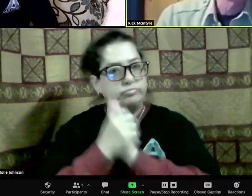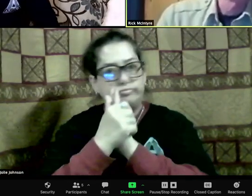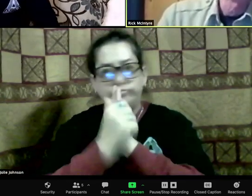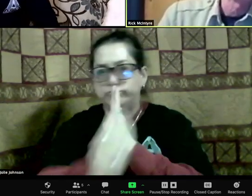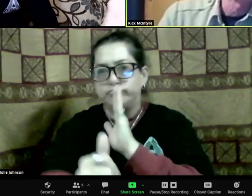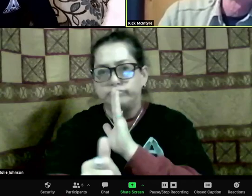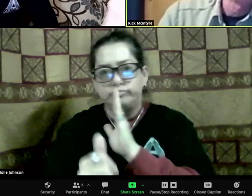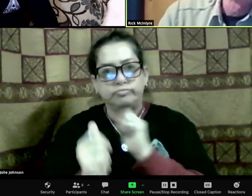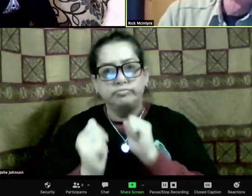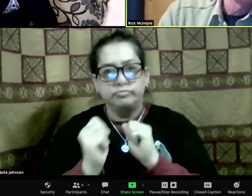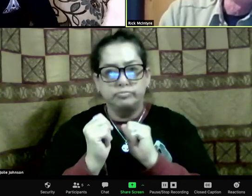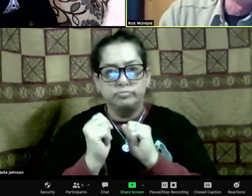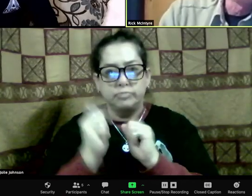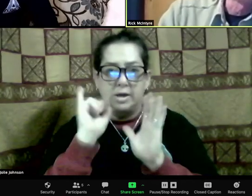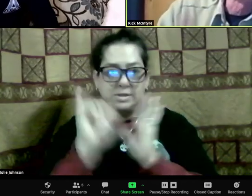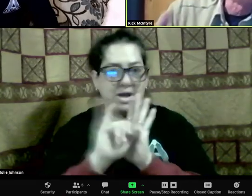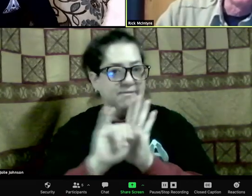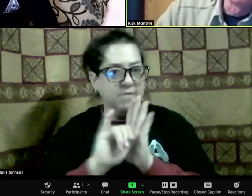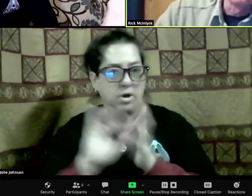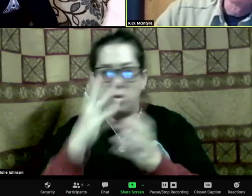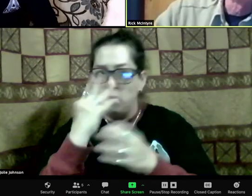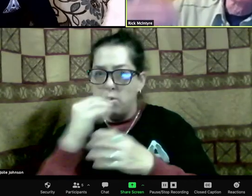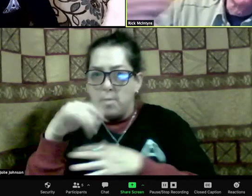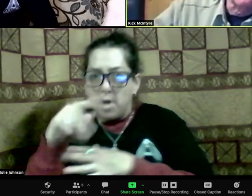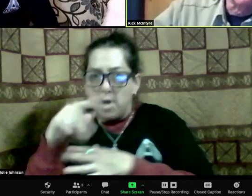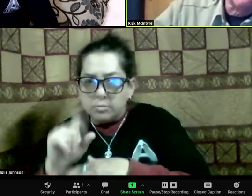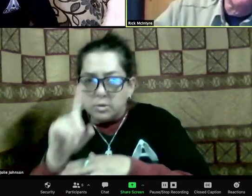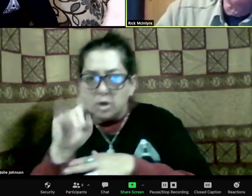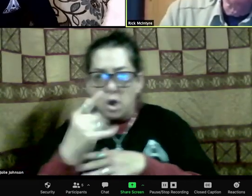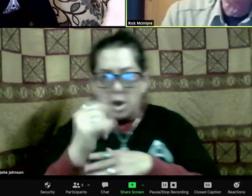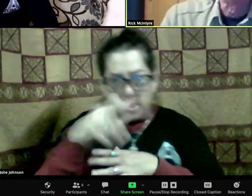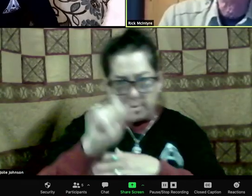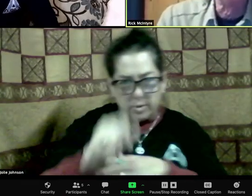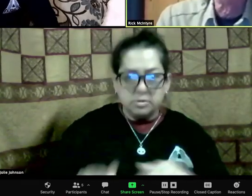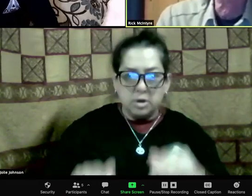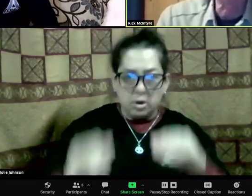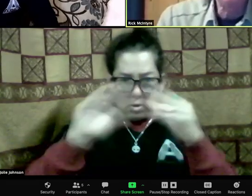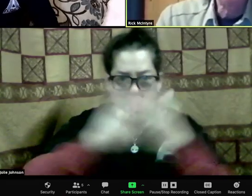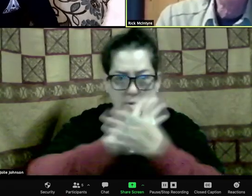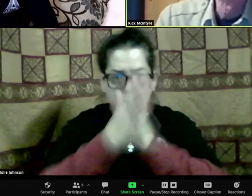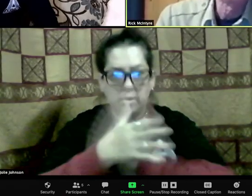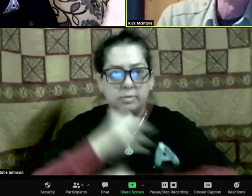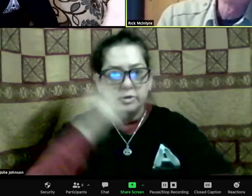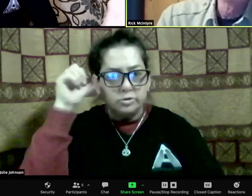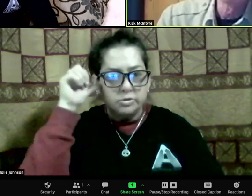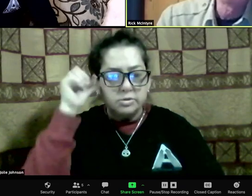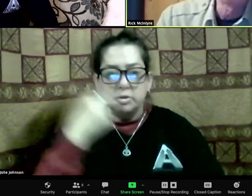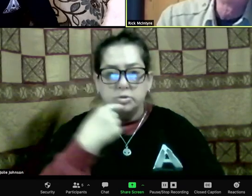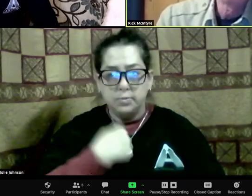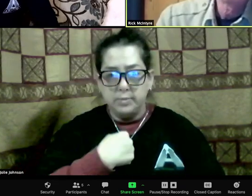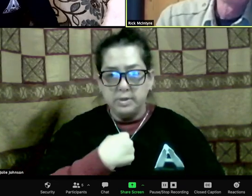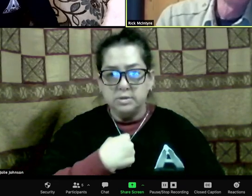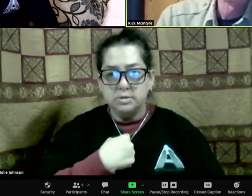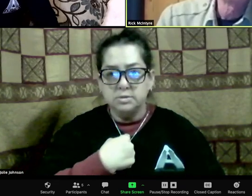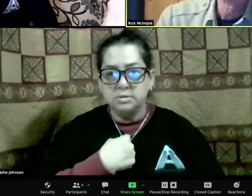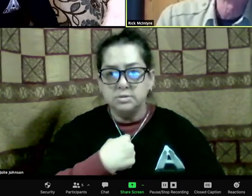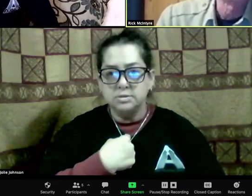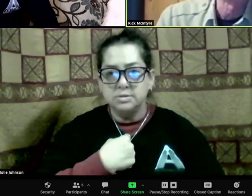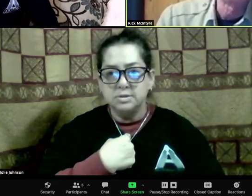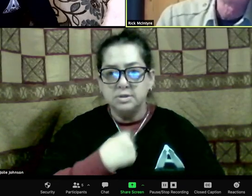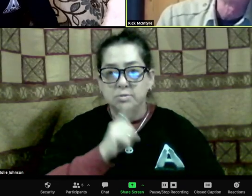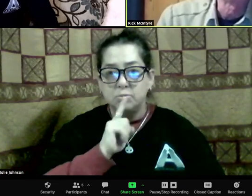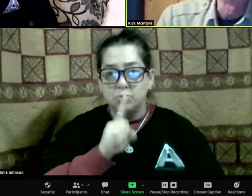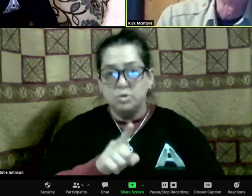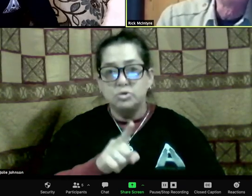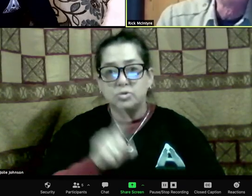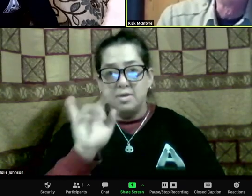killed, because number 10 had done that when Mark went in to check on them as well. So that pup had never known his